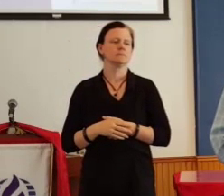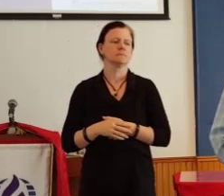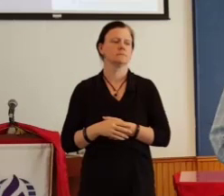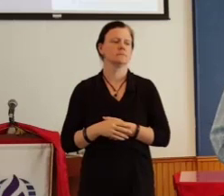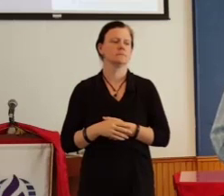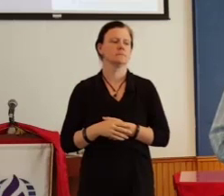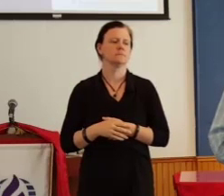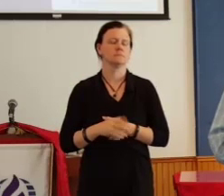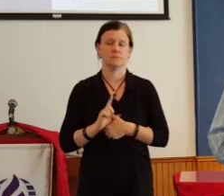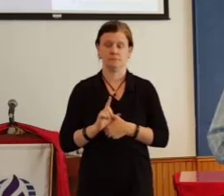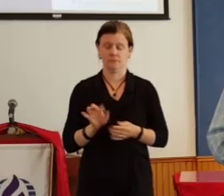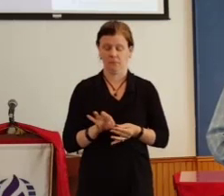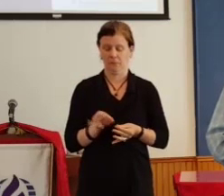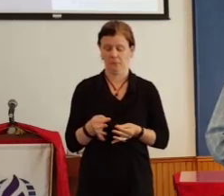Sorry, these dumb cards.